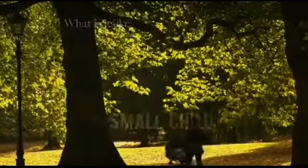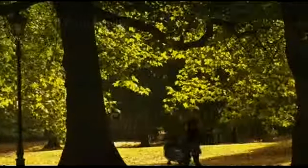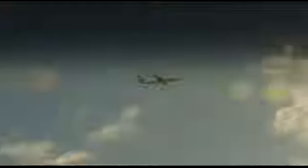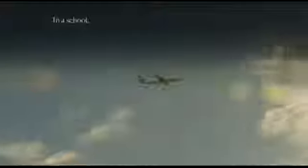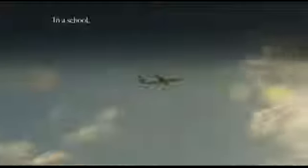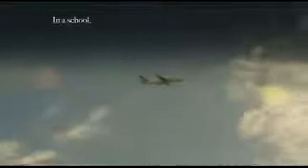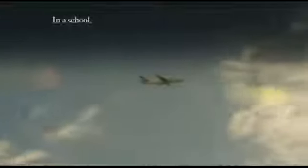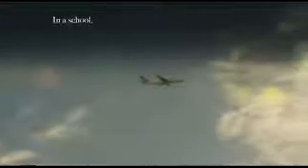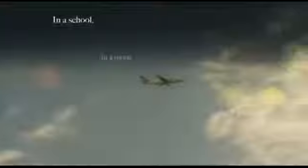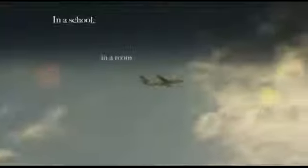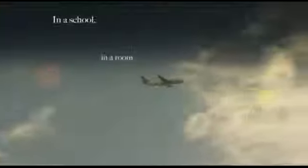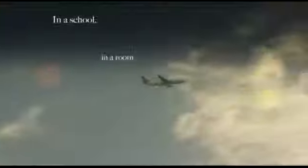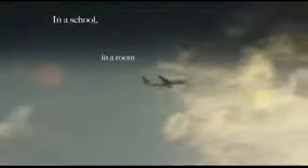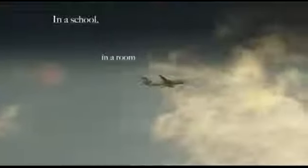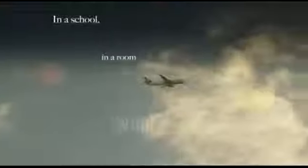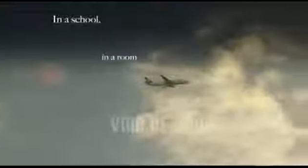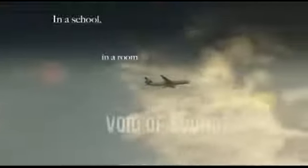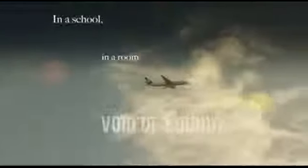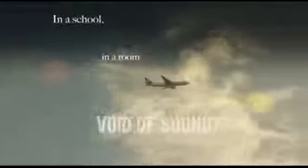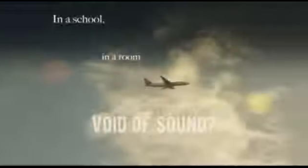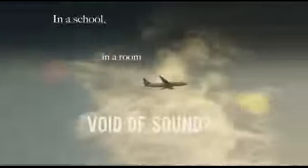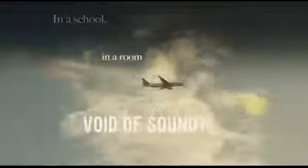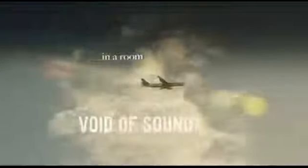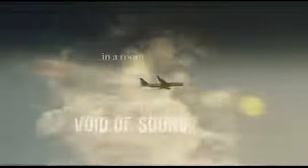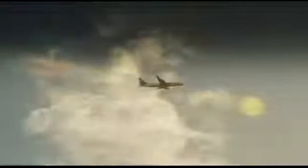In a school, in a room void of sound.